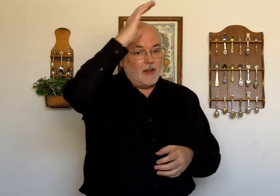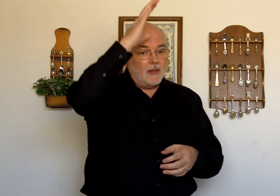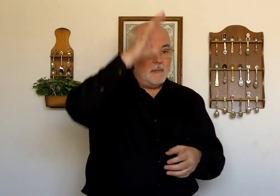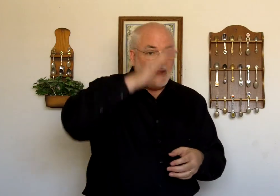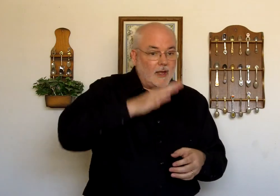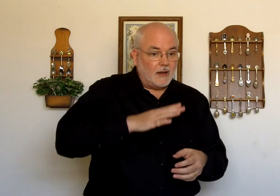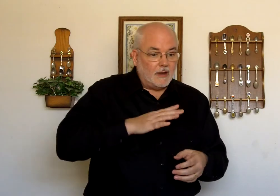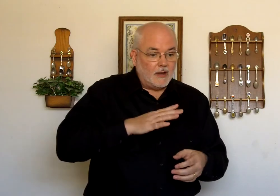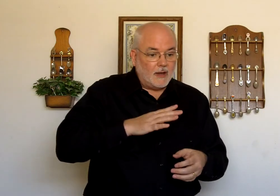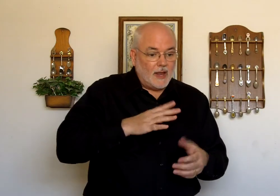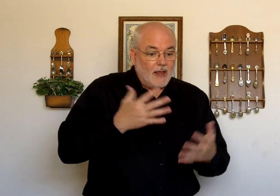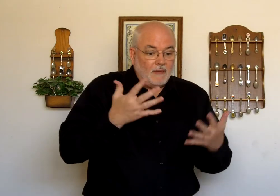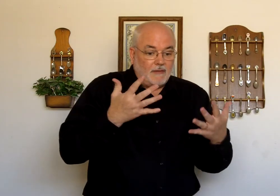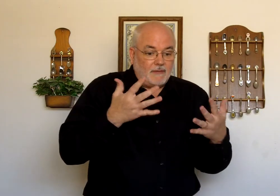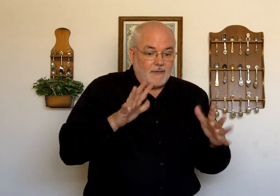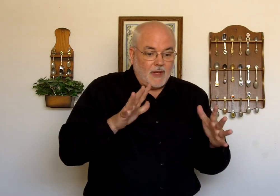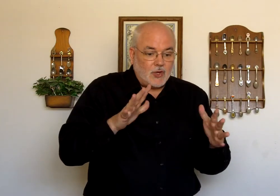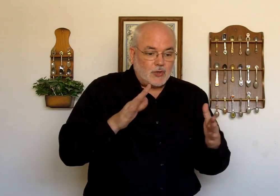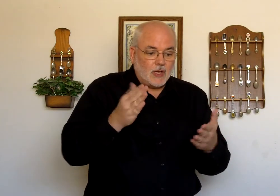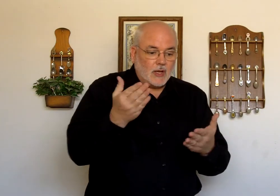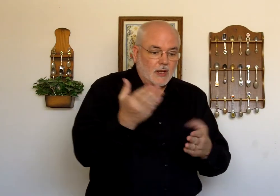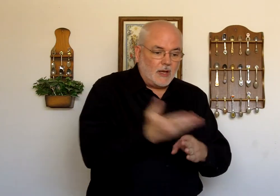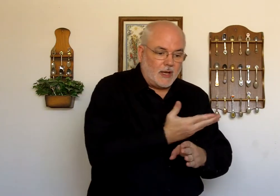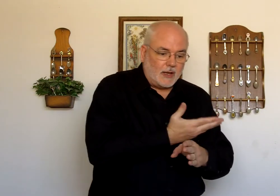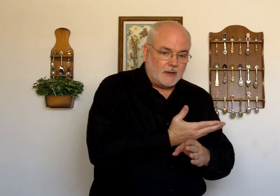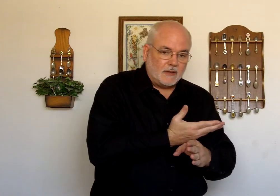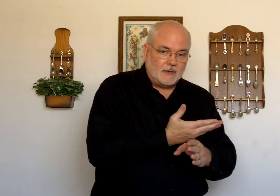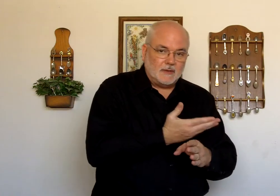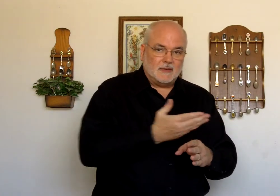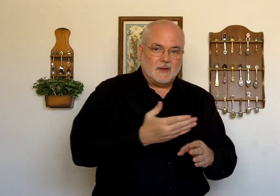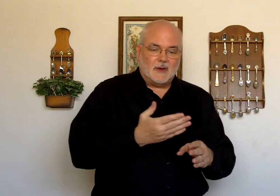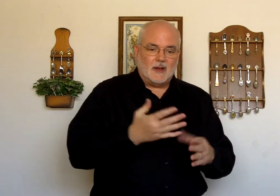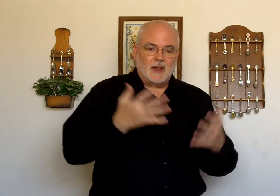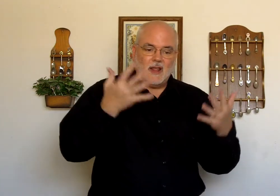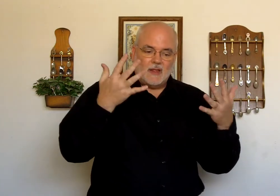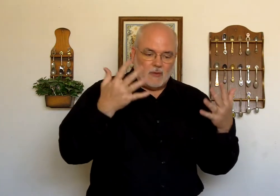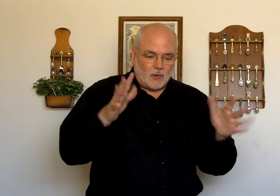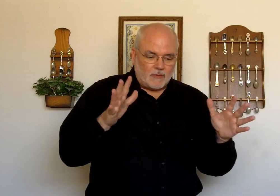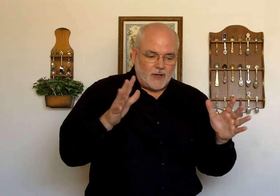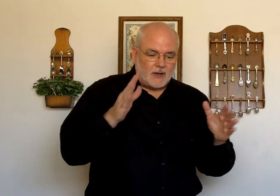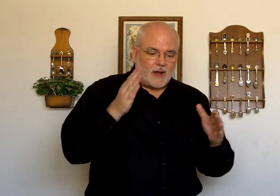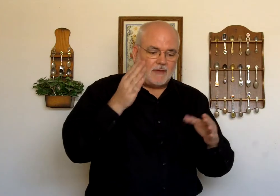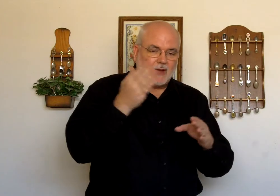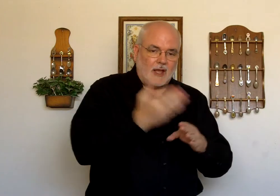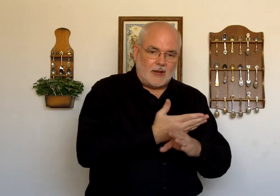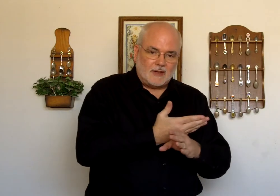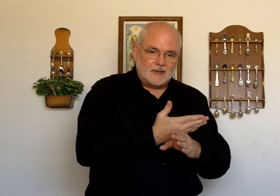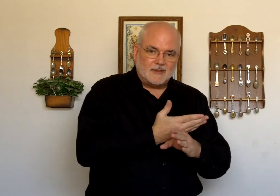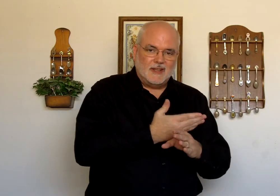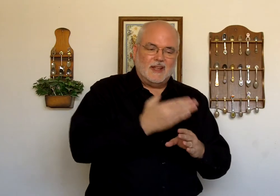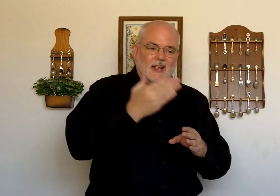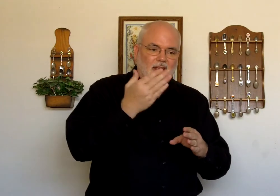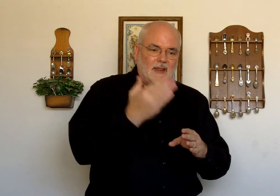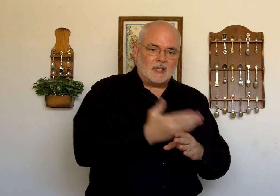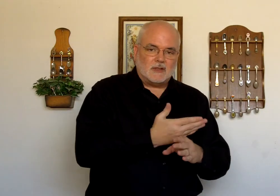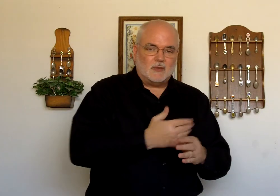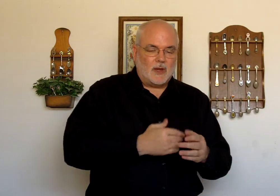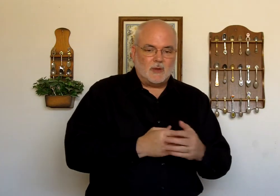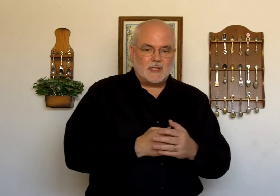The men. Finished. Cut. All right. Well the finn. Have cut. And that's the way you'd